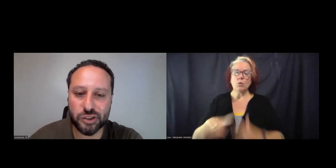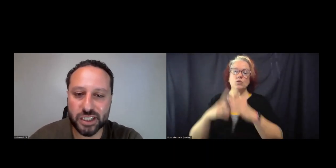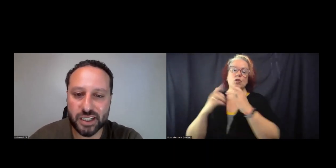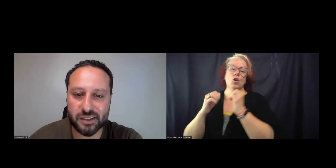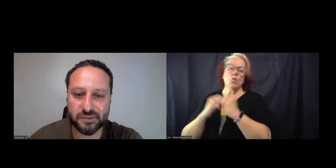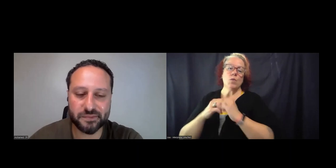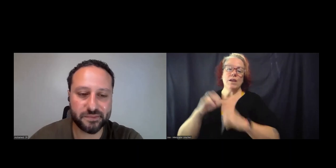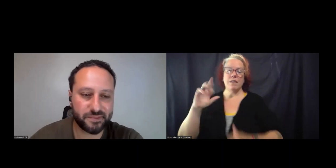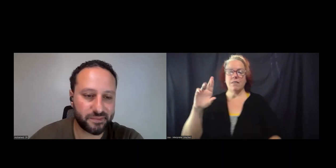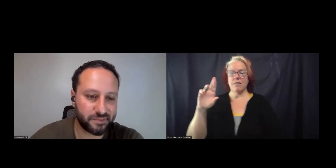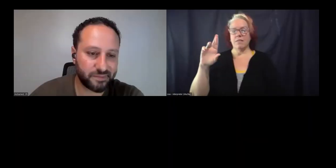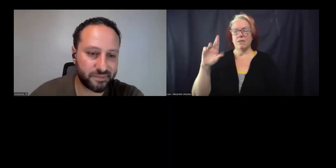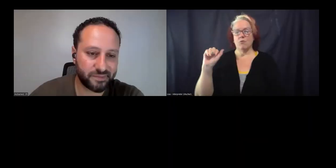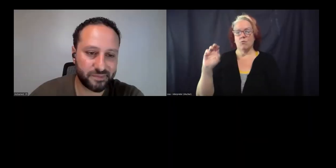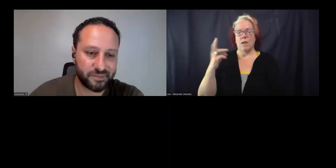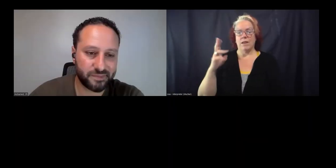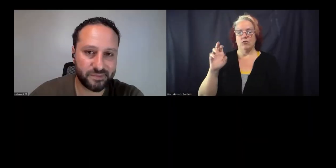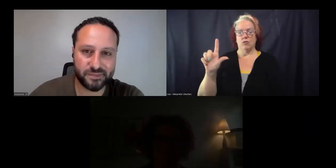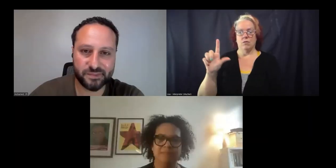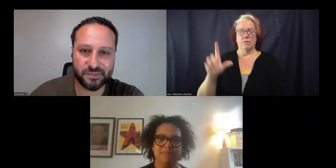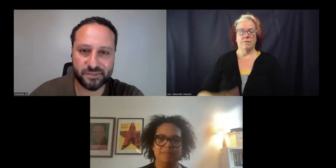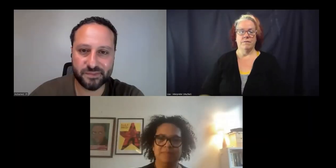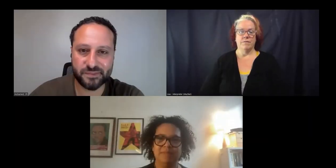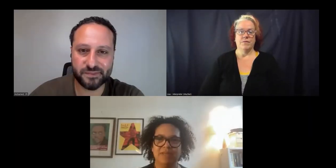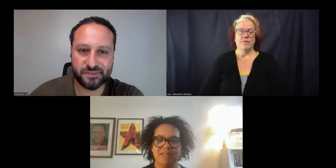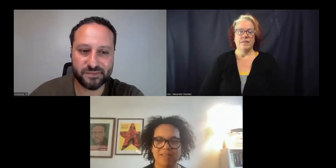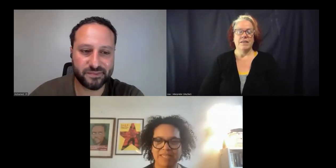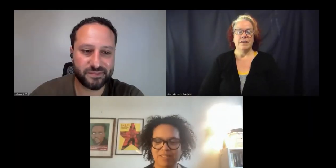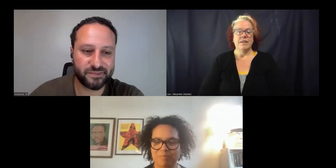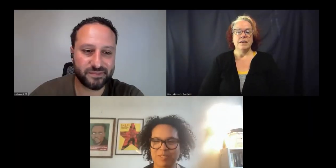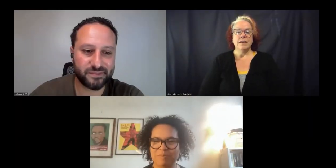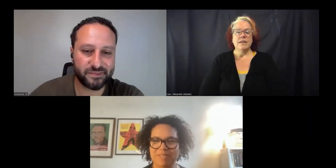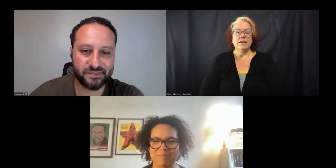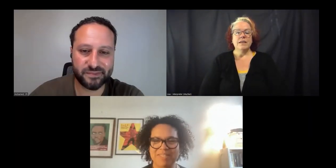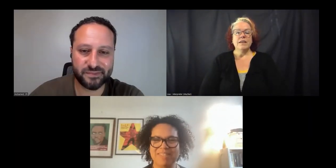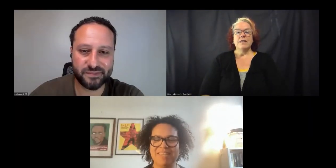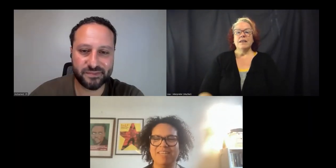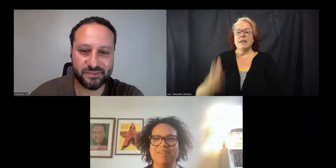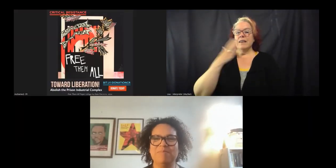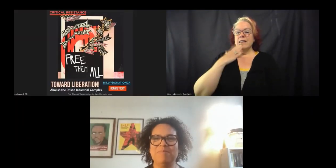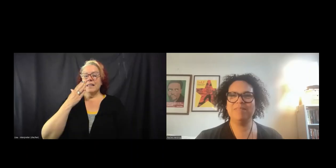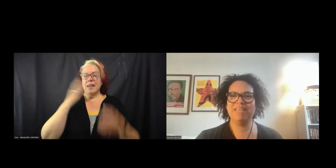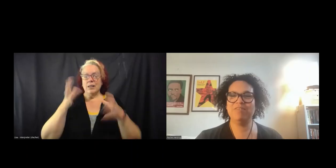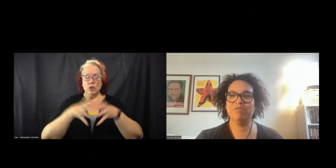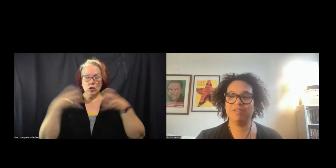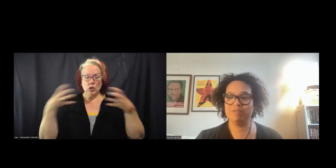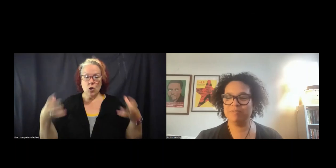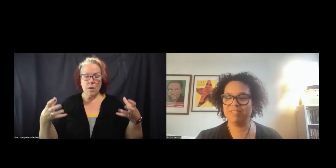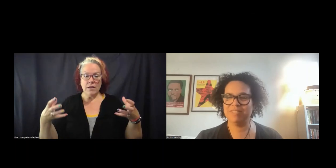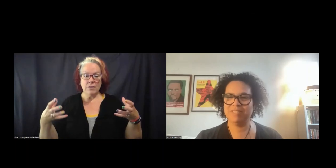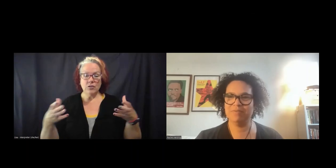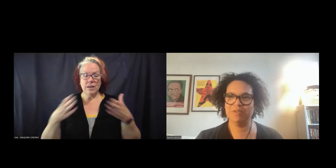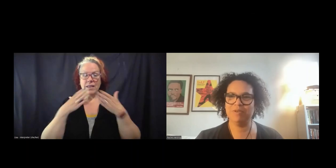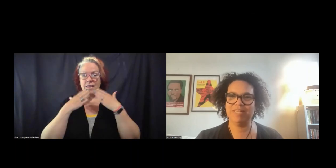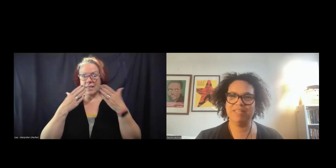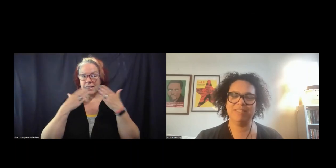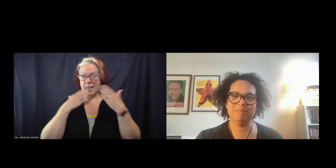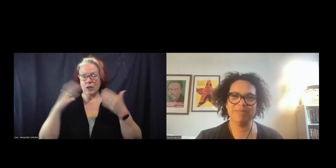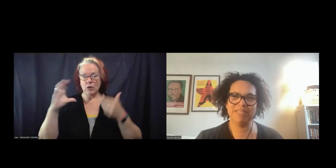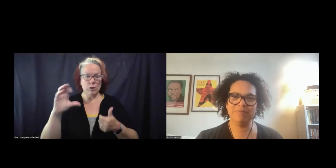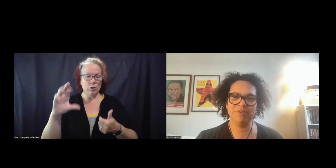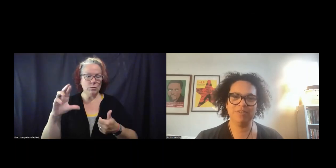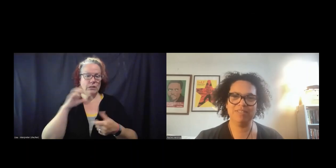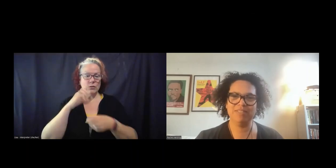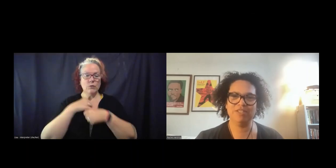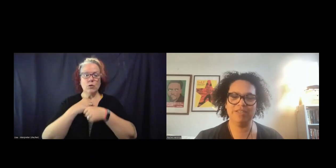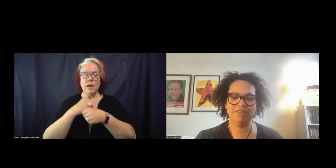Rachel Hersey. Thanks so much, Mohammed. Thank you, Critical Resistance, for creating this